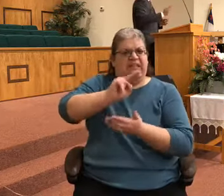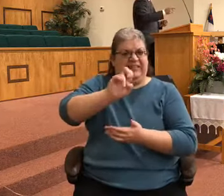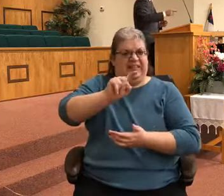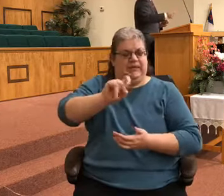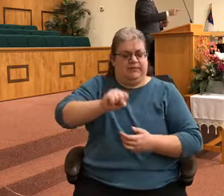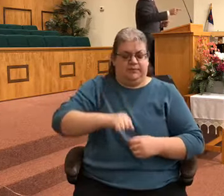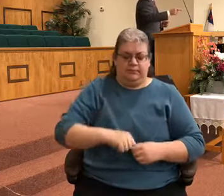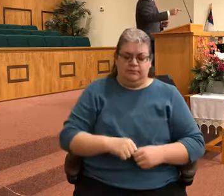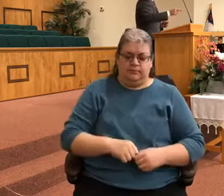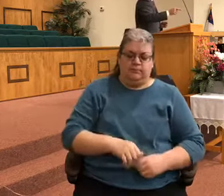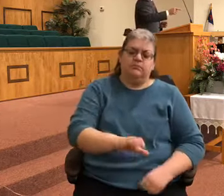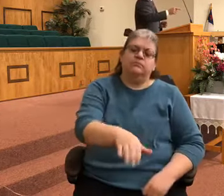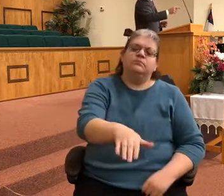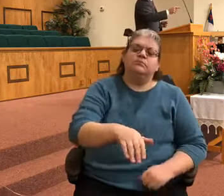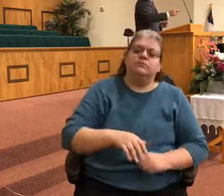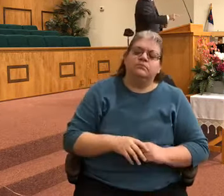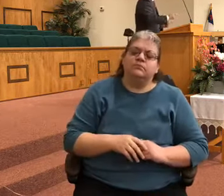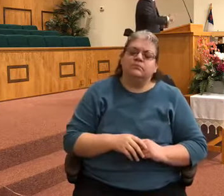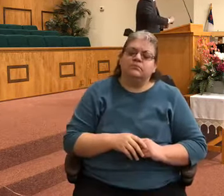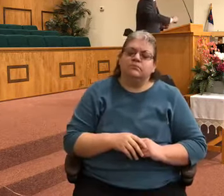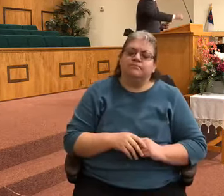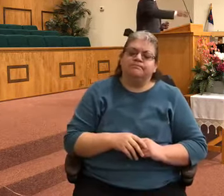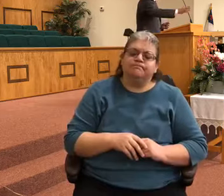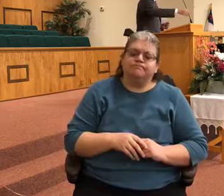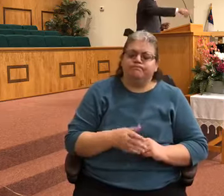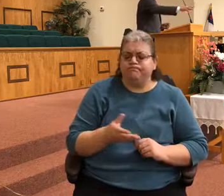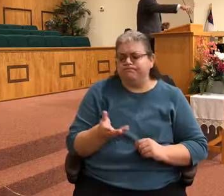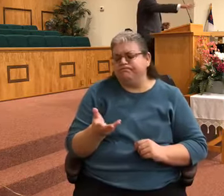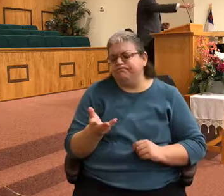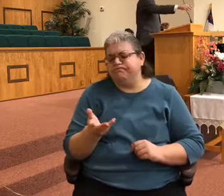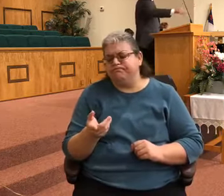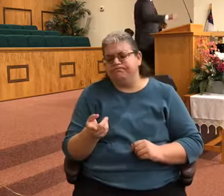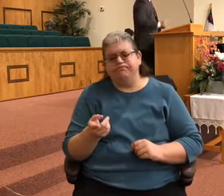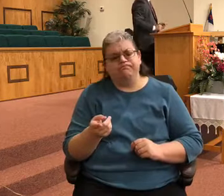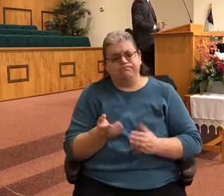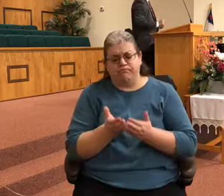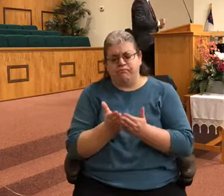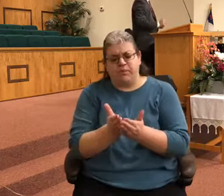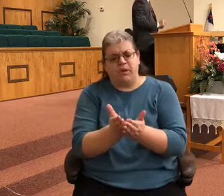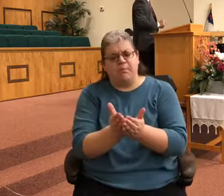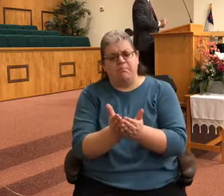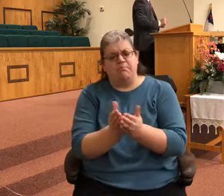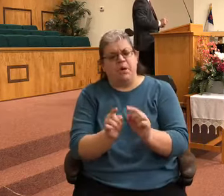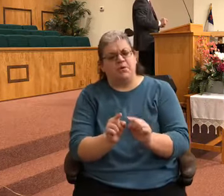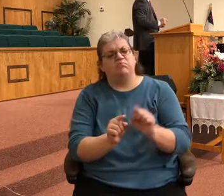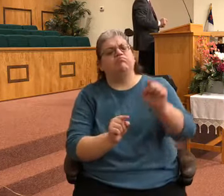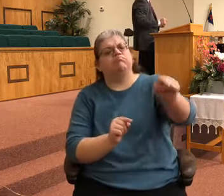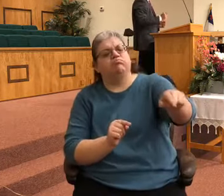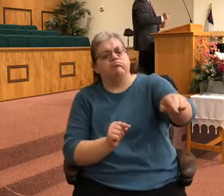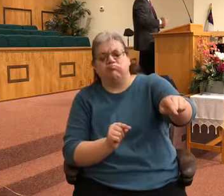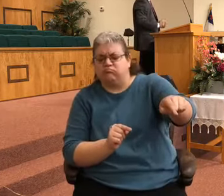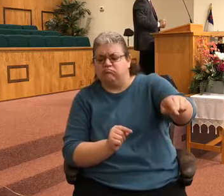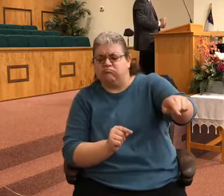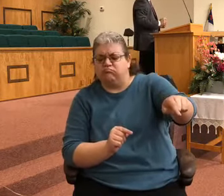Why don't you thrust out your boats a little bit so I can speak?